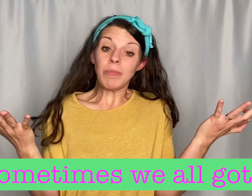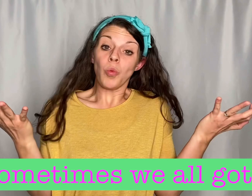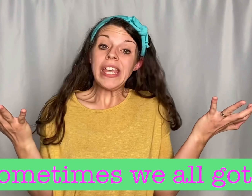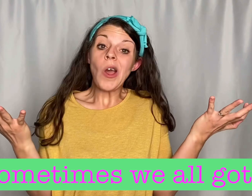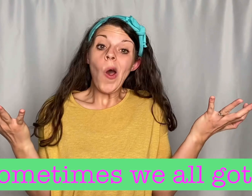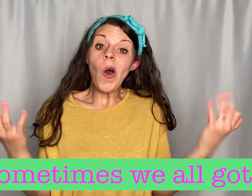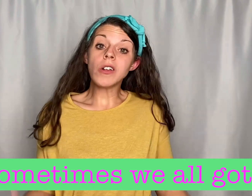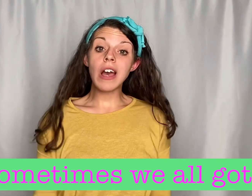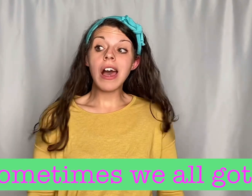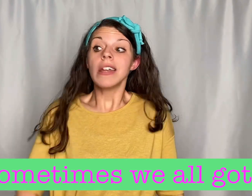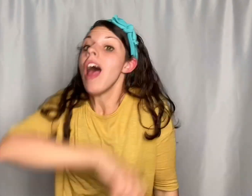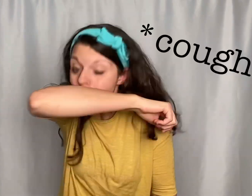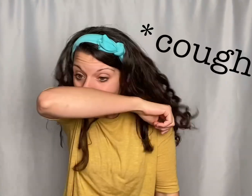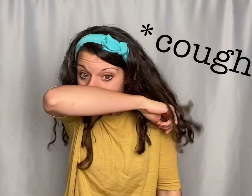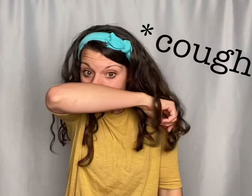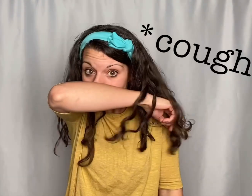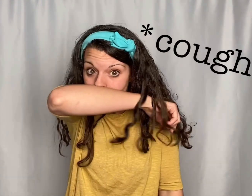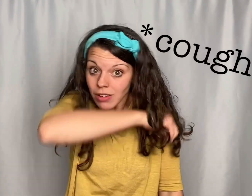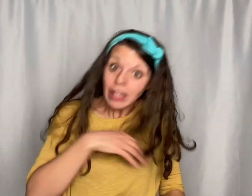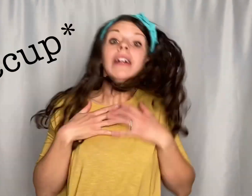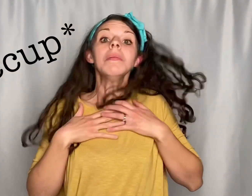we all gotta echo.